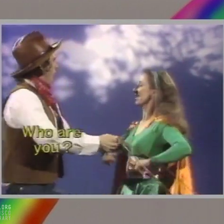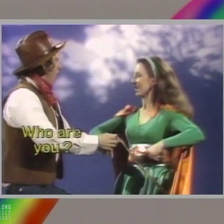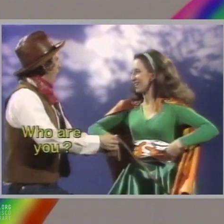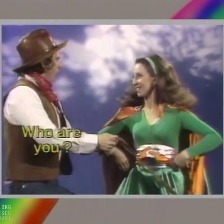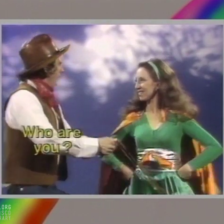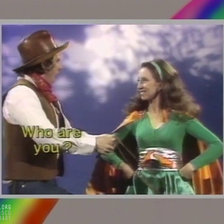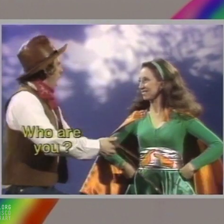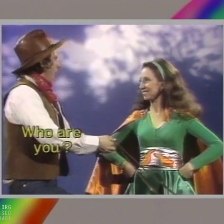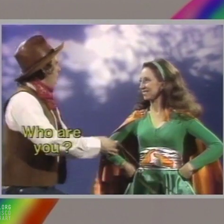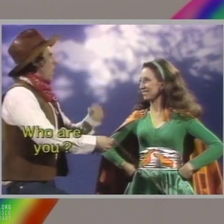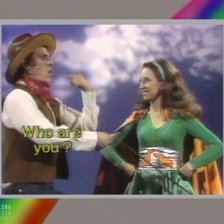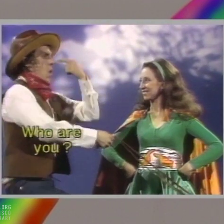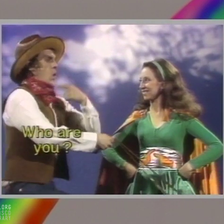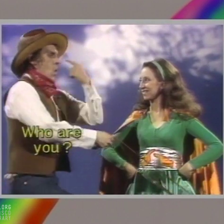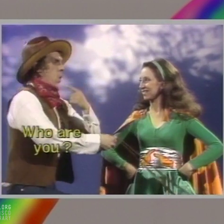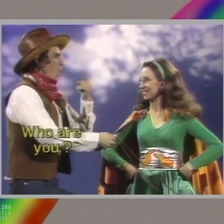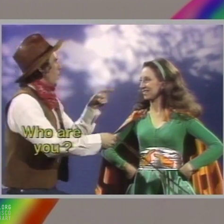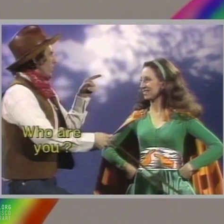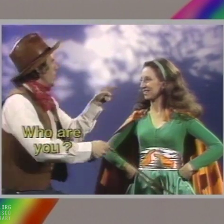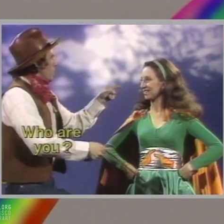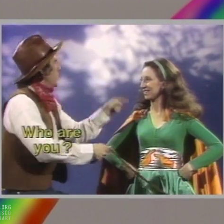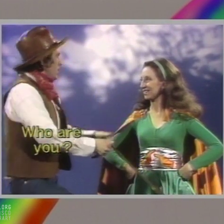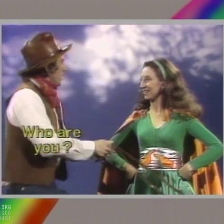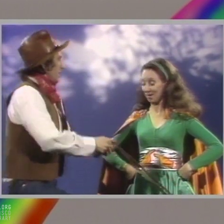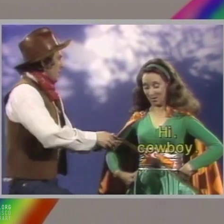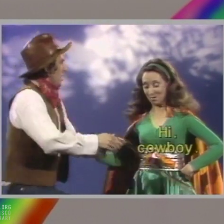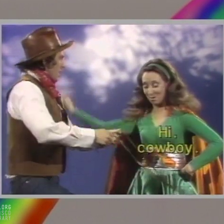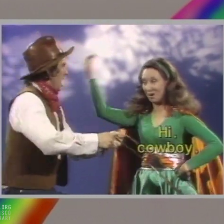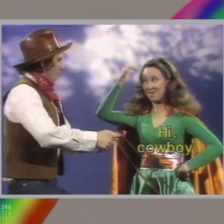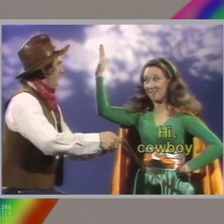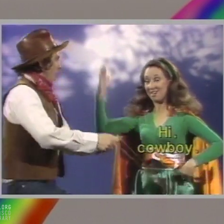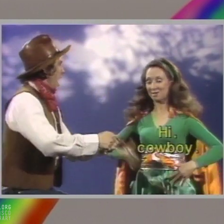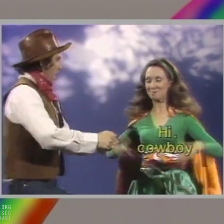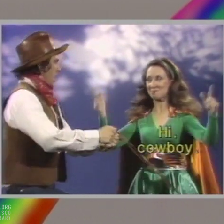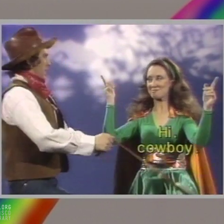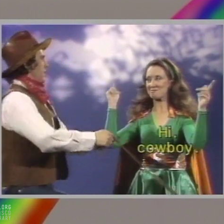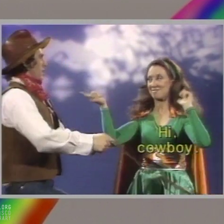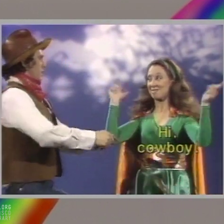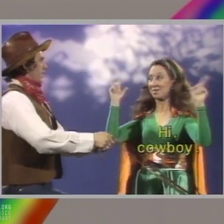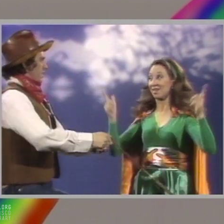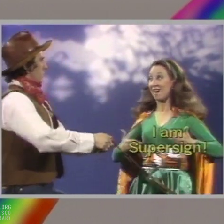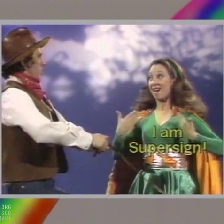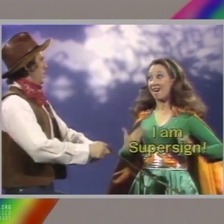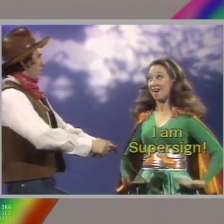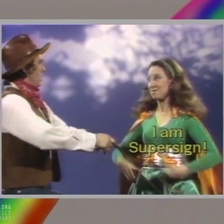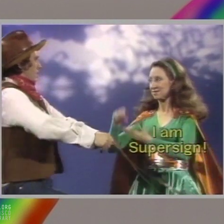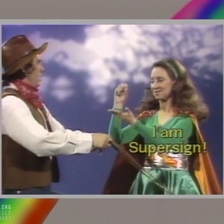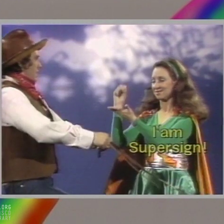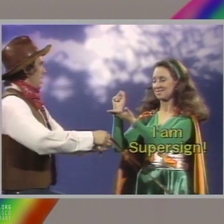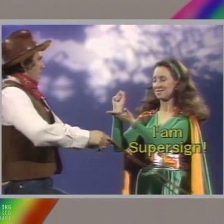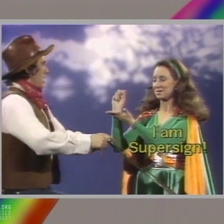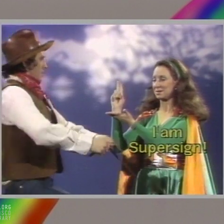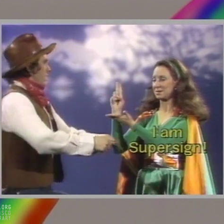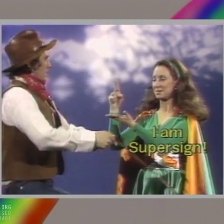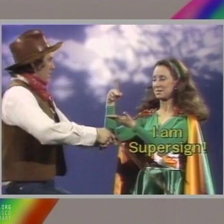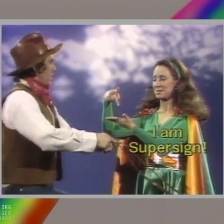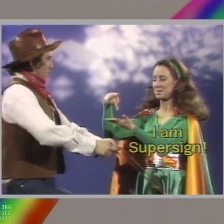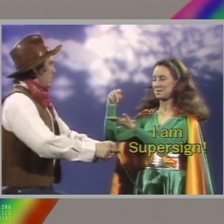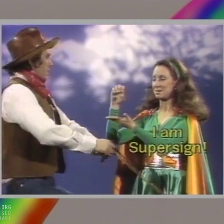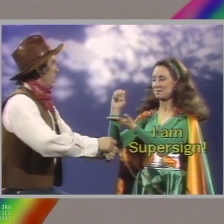Who are you? Hi, cowboy. I'm Super